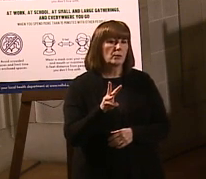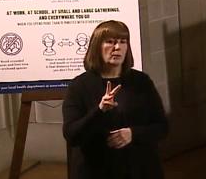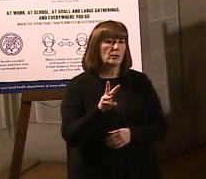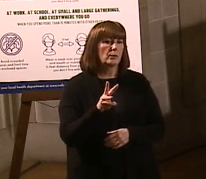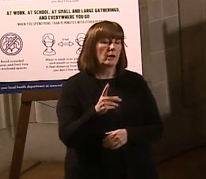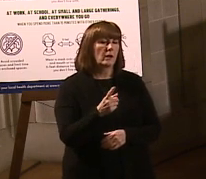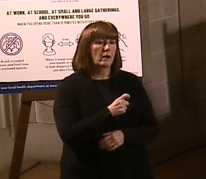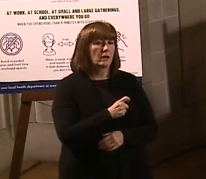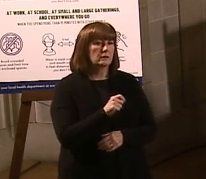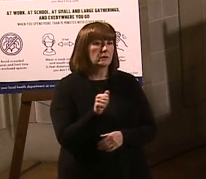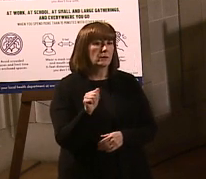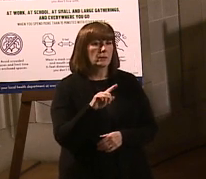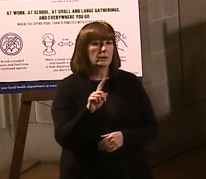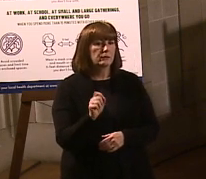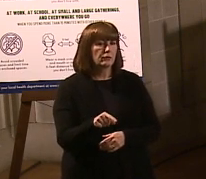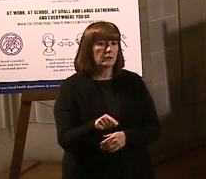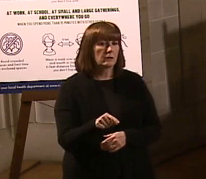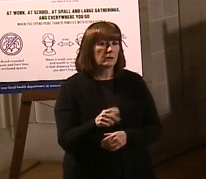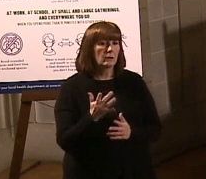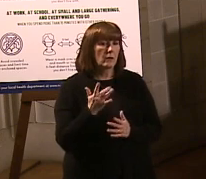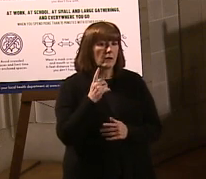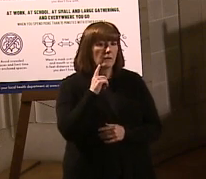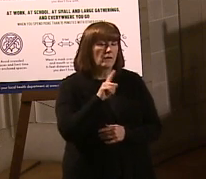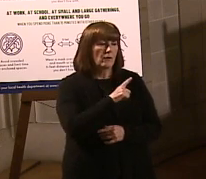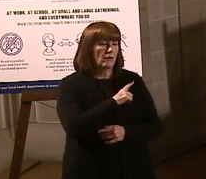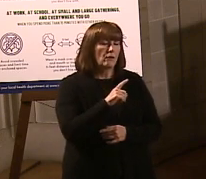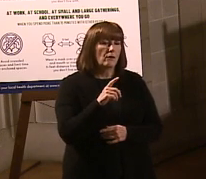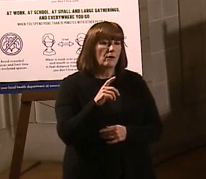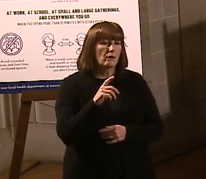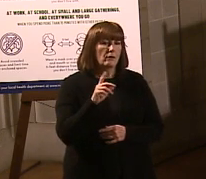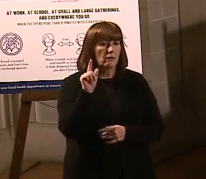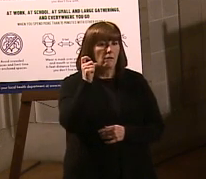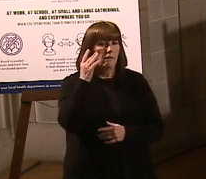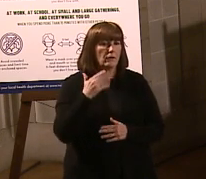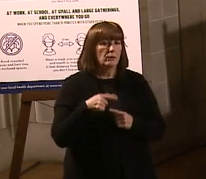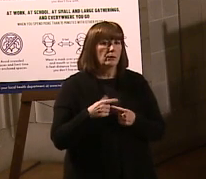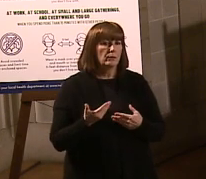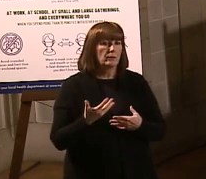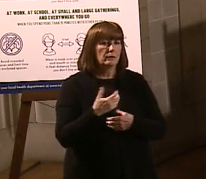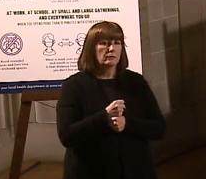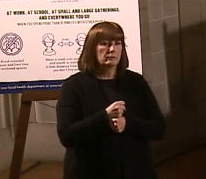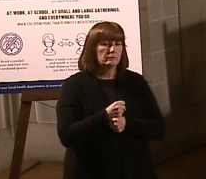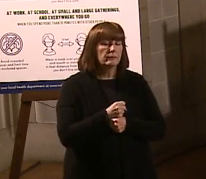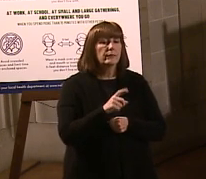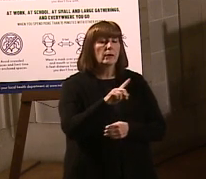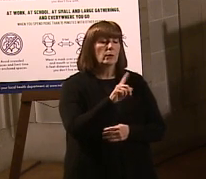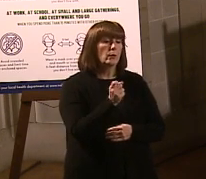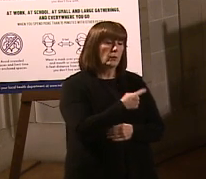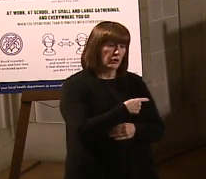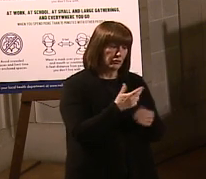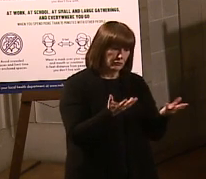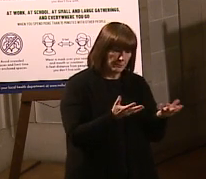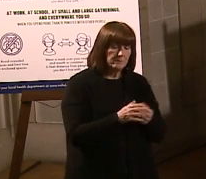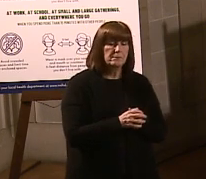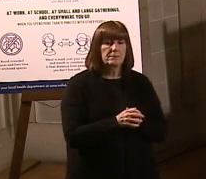and how are the vast majority of people supposed to get them? So the question was,